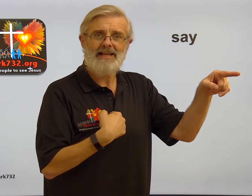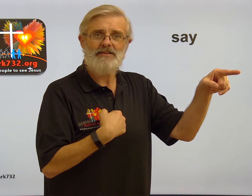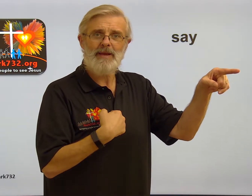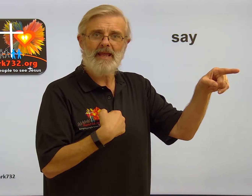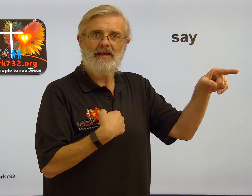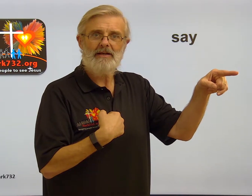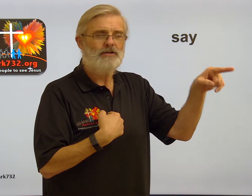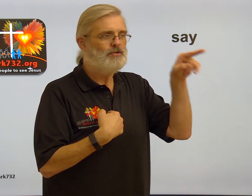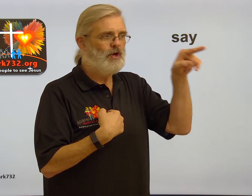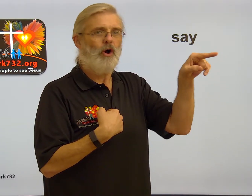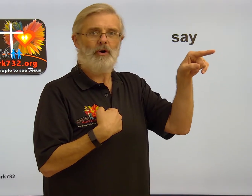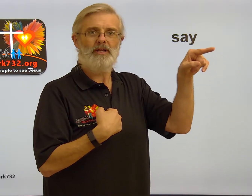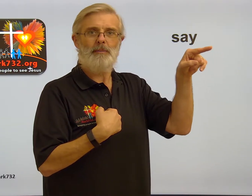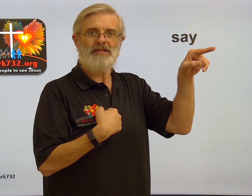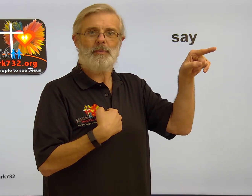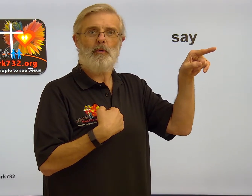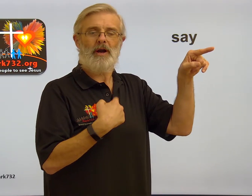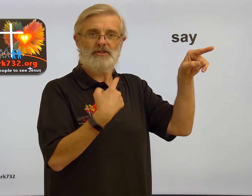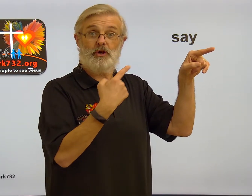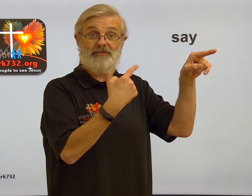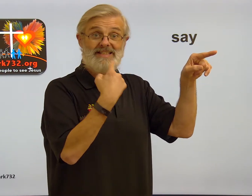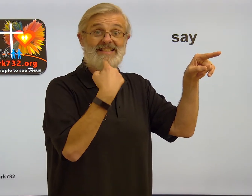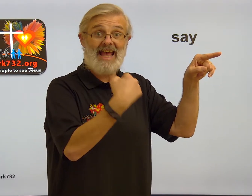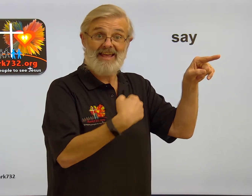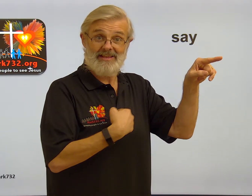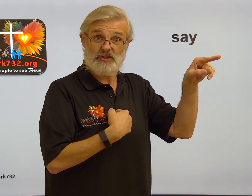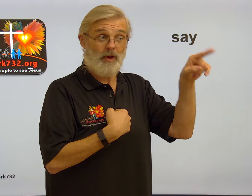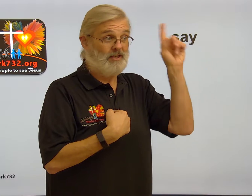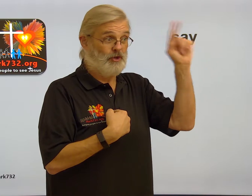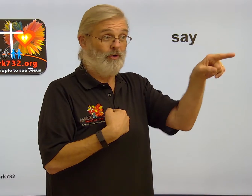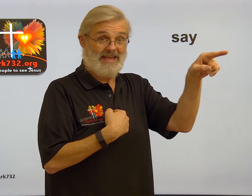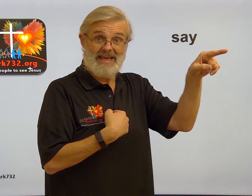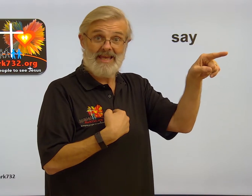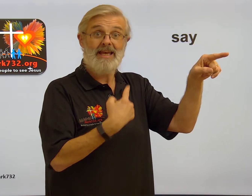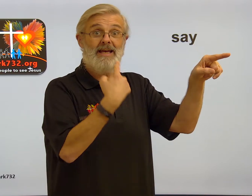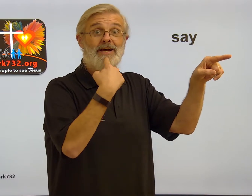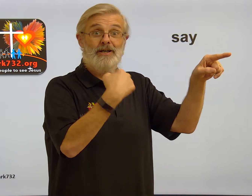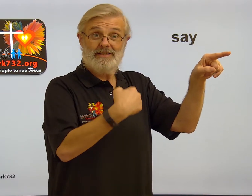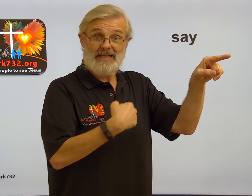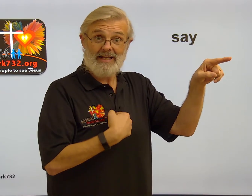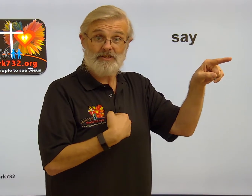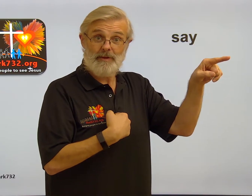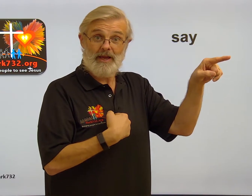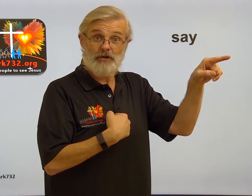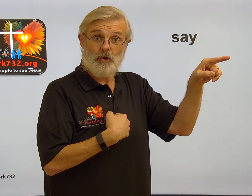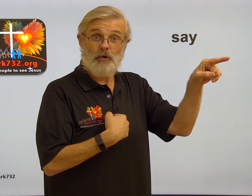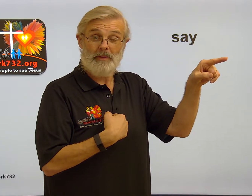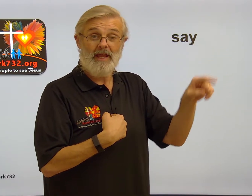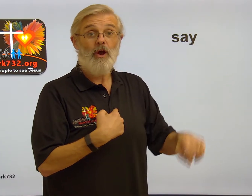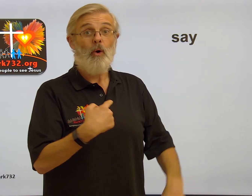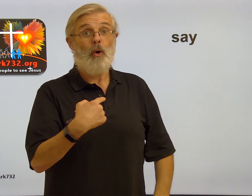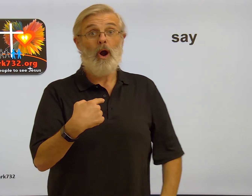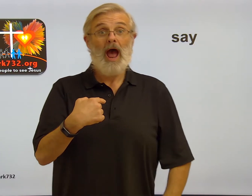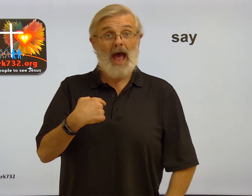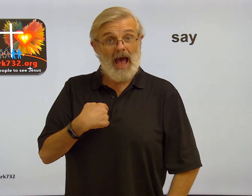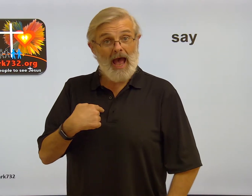it to me so it depends on where so if it's say this way so he said it to me or told me or I